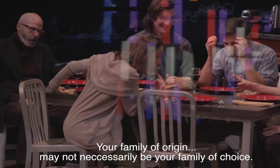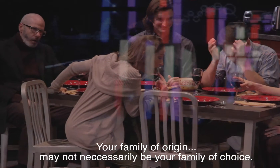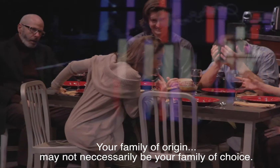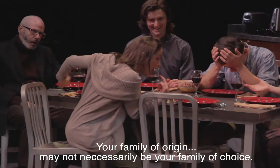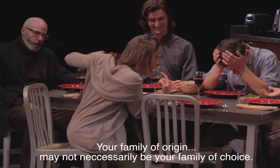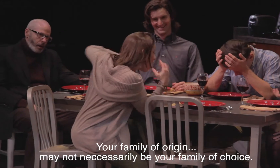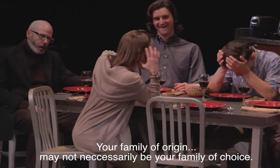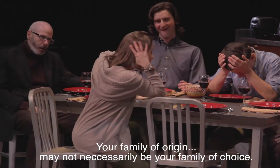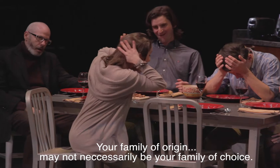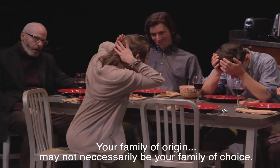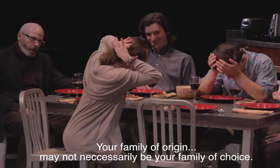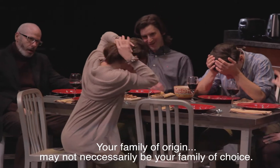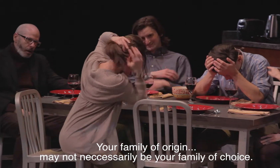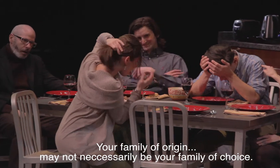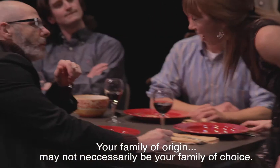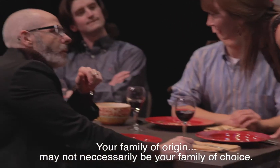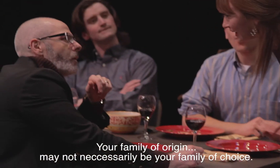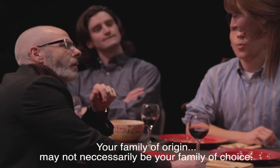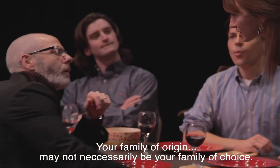may not necessarily be your family of choice.